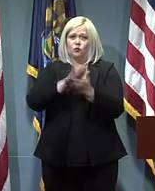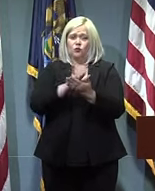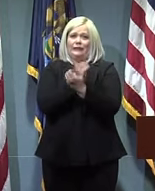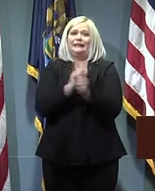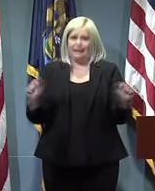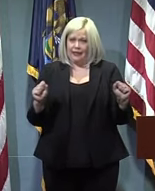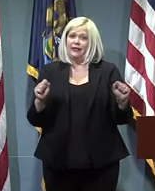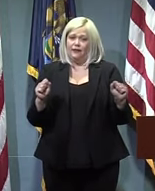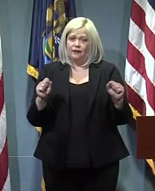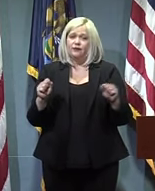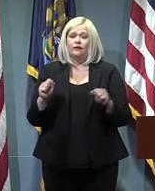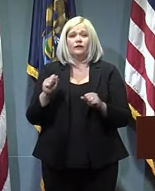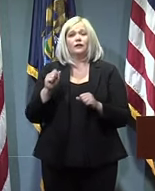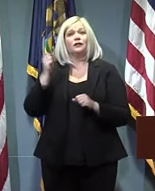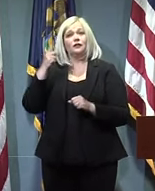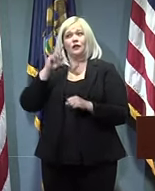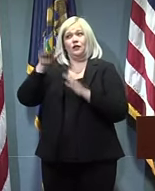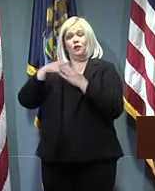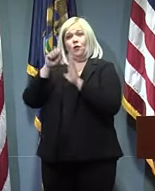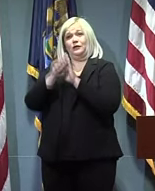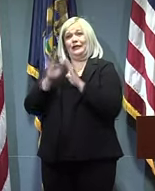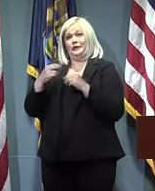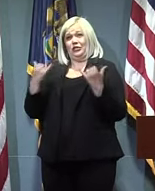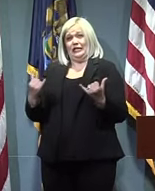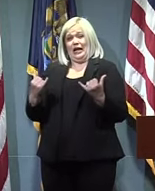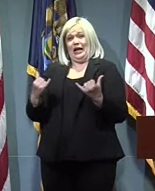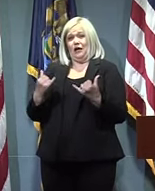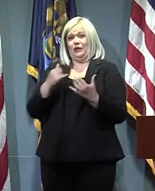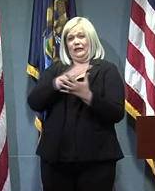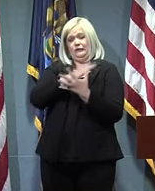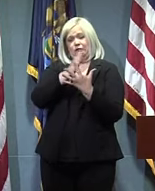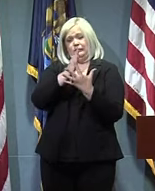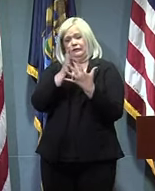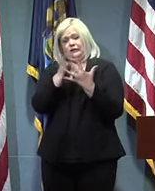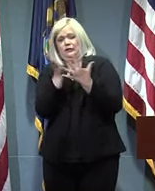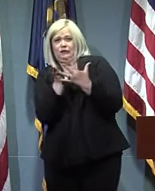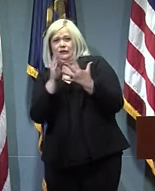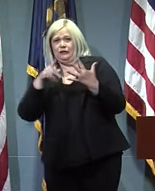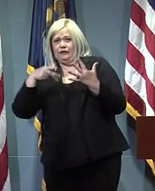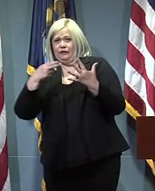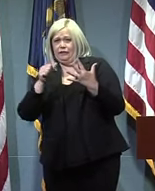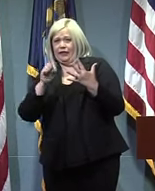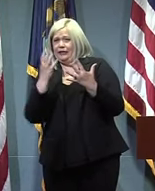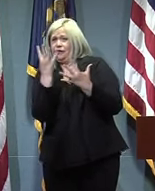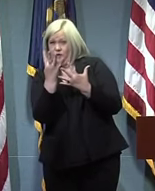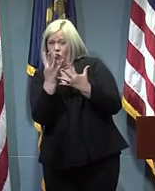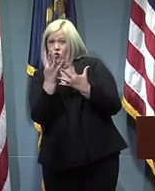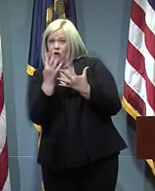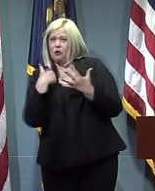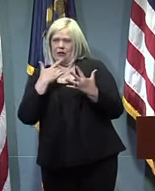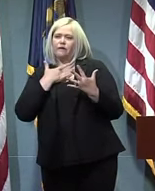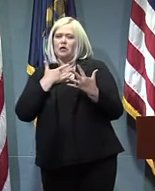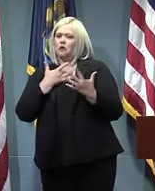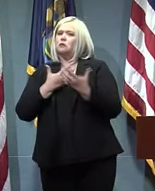With the entire state of Michigan in Phase 4 of the My Safe Start Plan, we are optimistic that